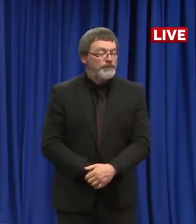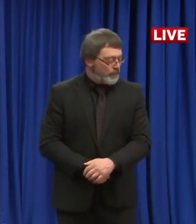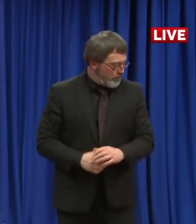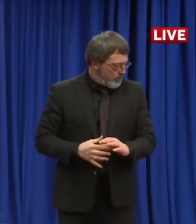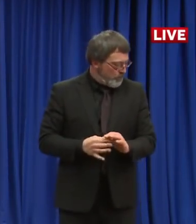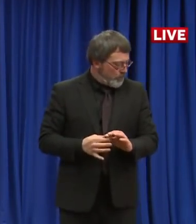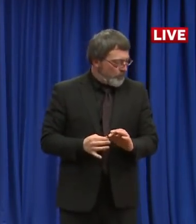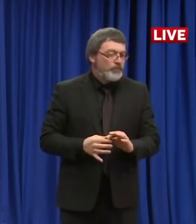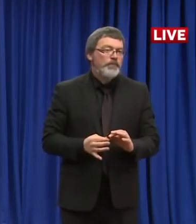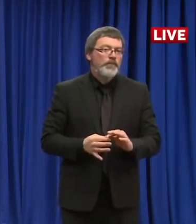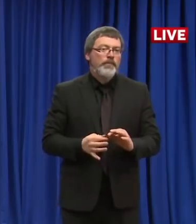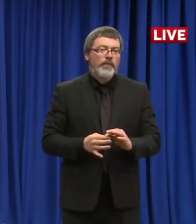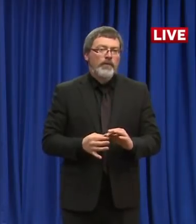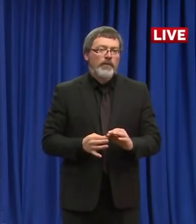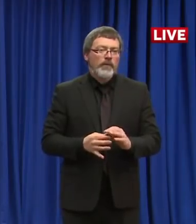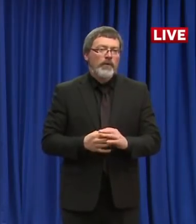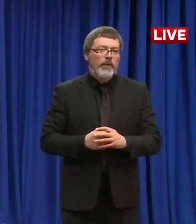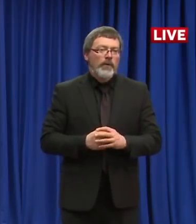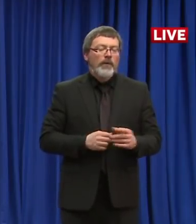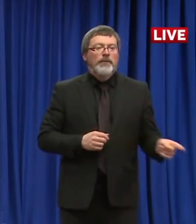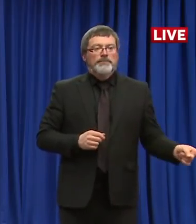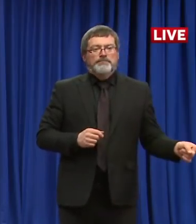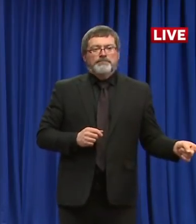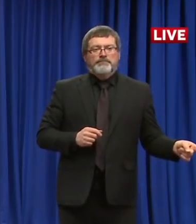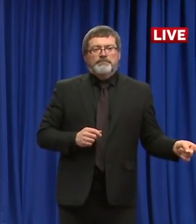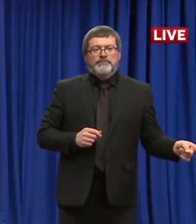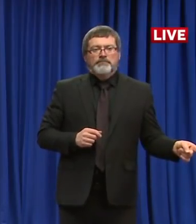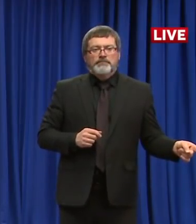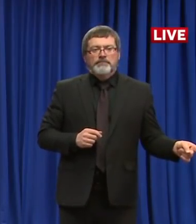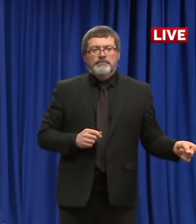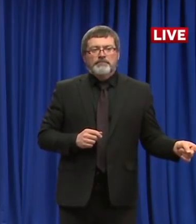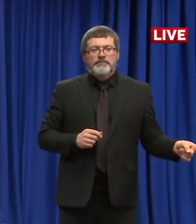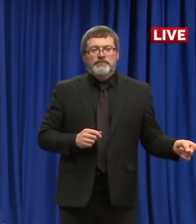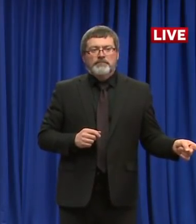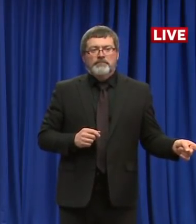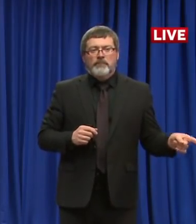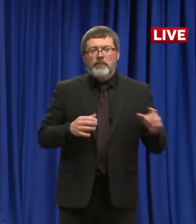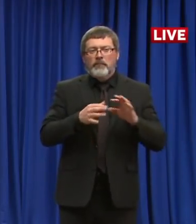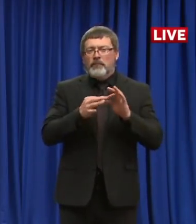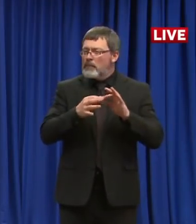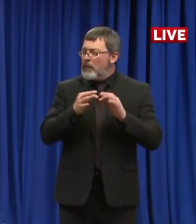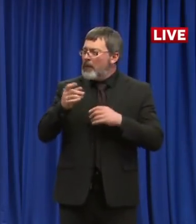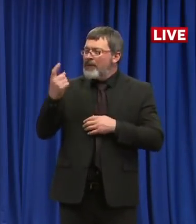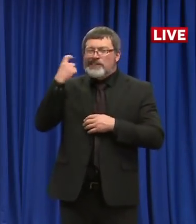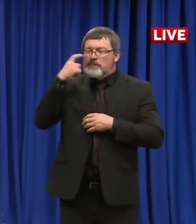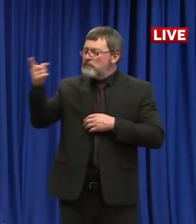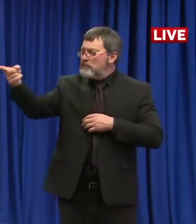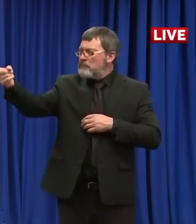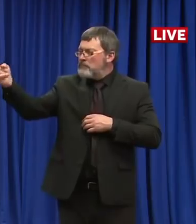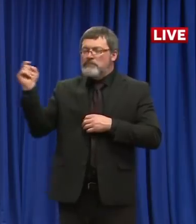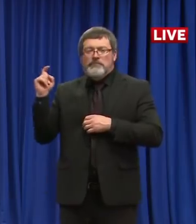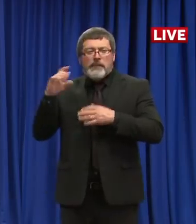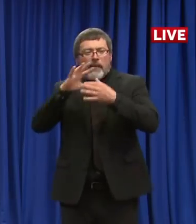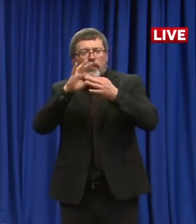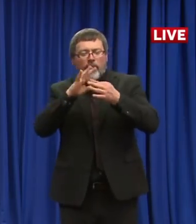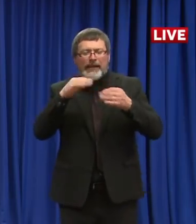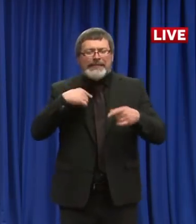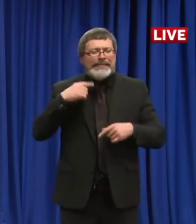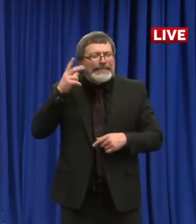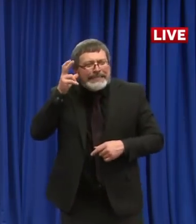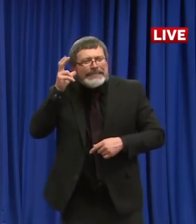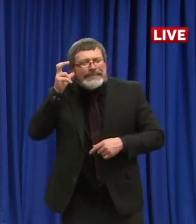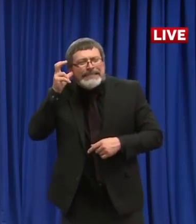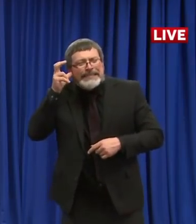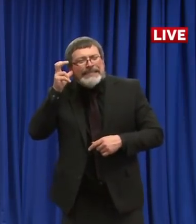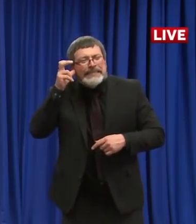It was a little hard to hear when the commissioner was asked about the four deaths at long-term care facilities.